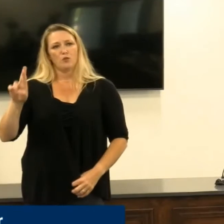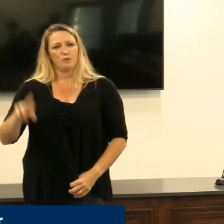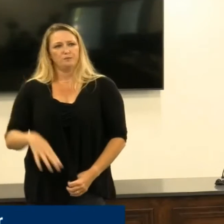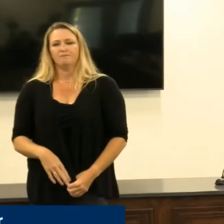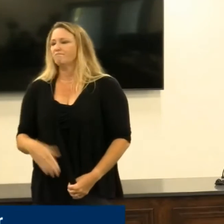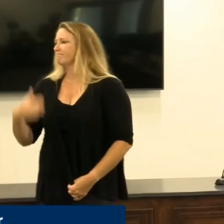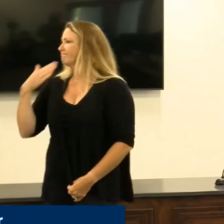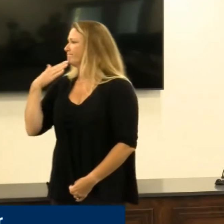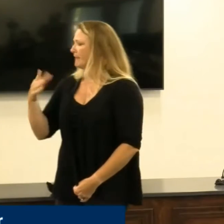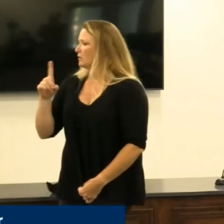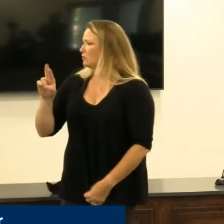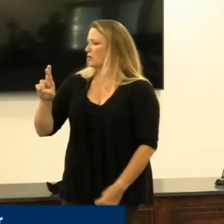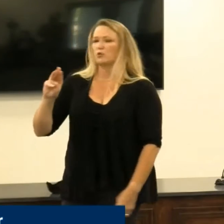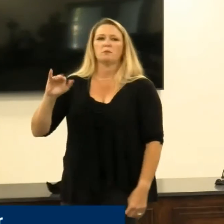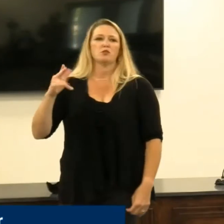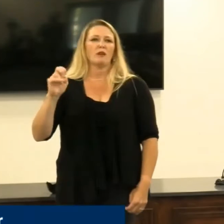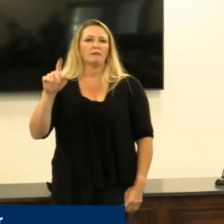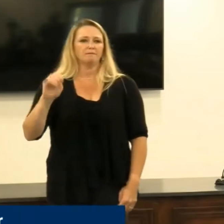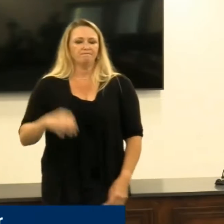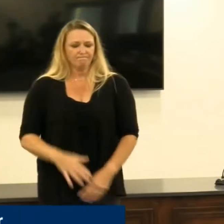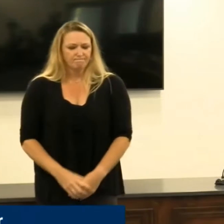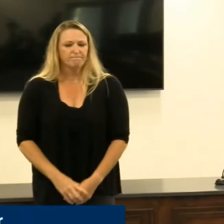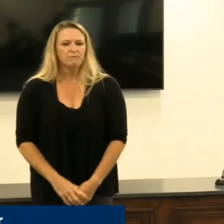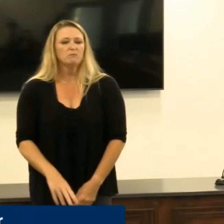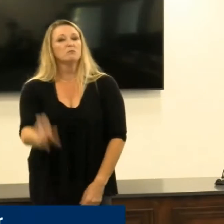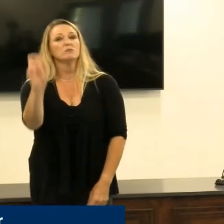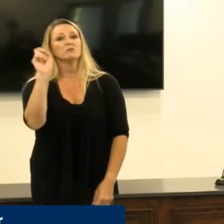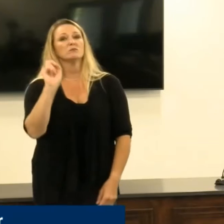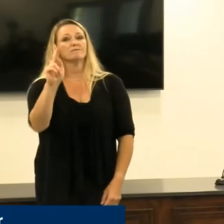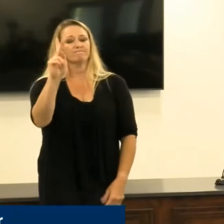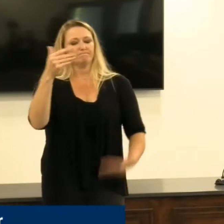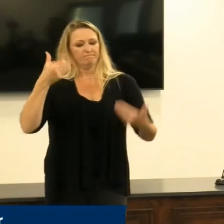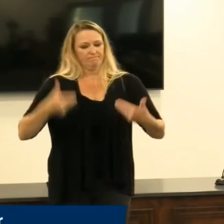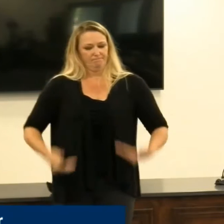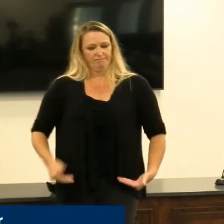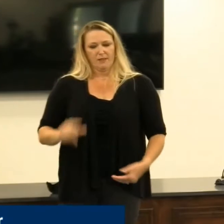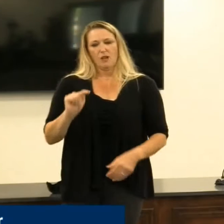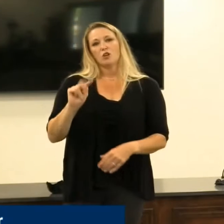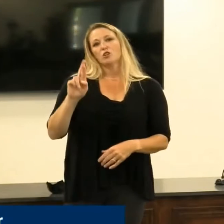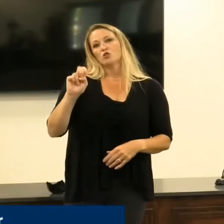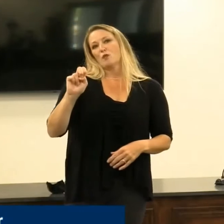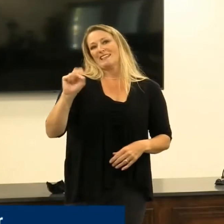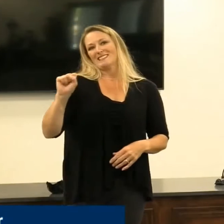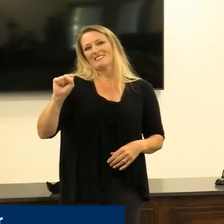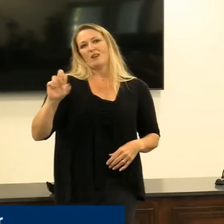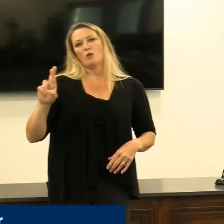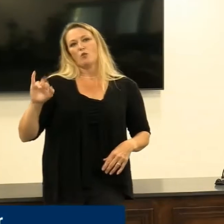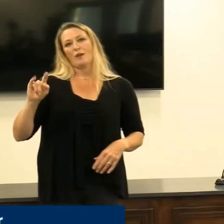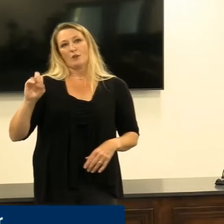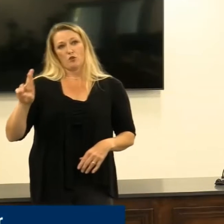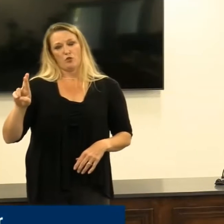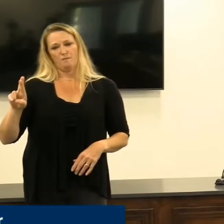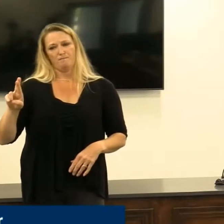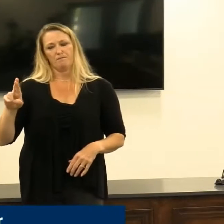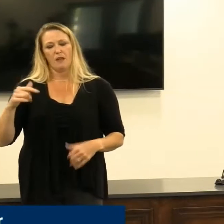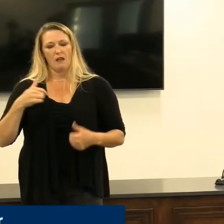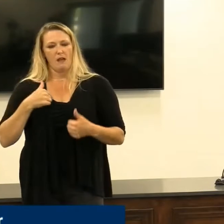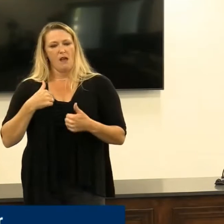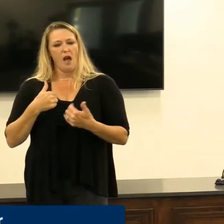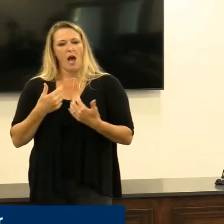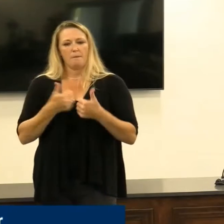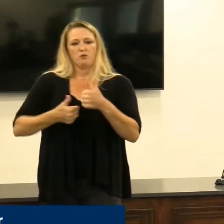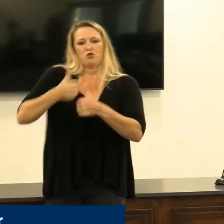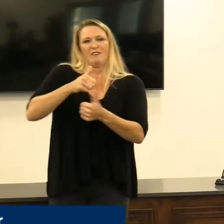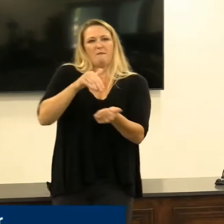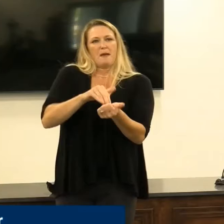Thank you, Dr. Michele. Okay, so my name is Trace Ritter. I am not only the chief